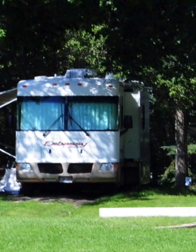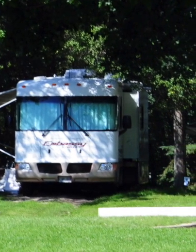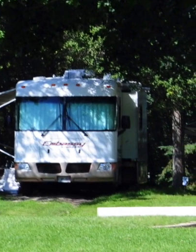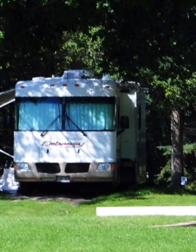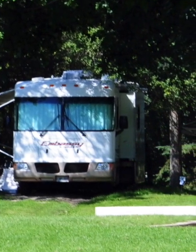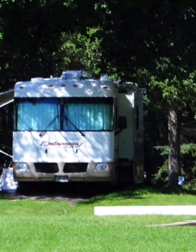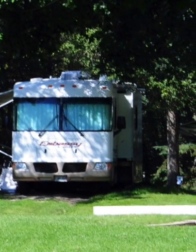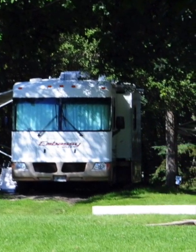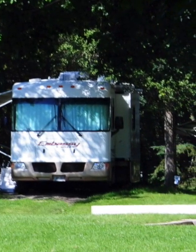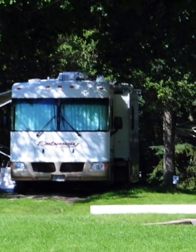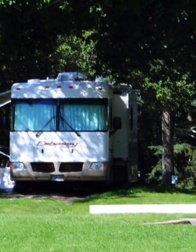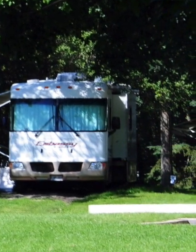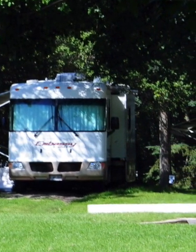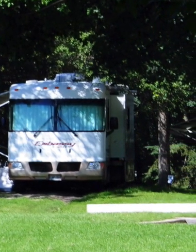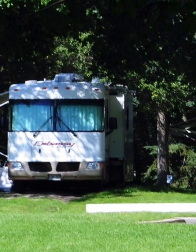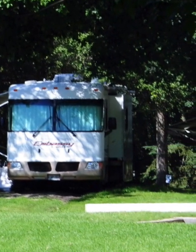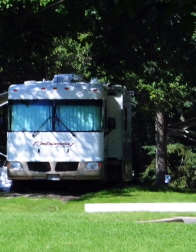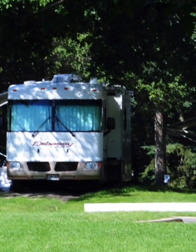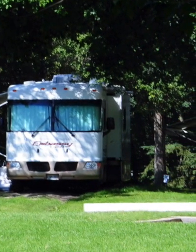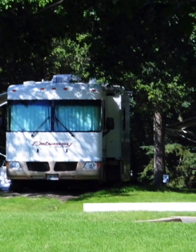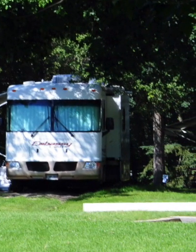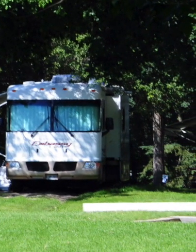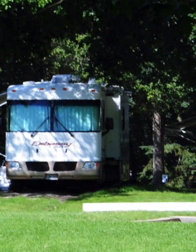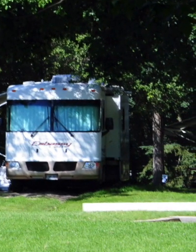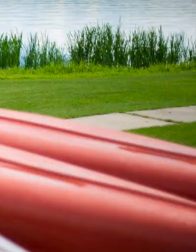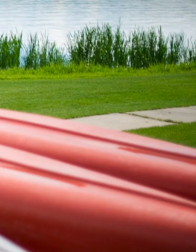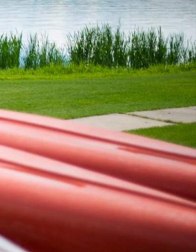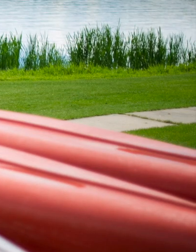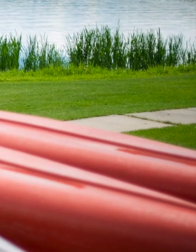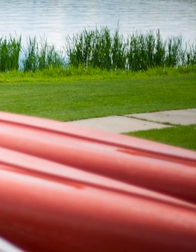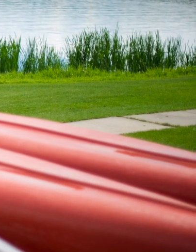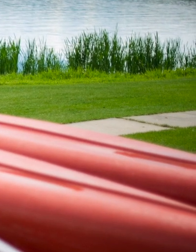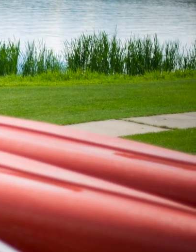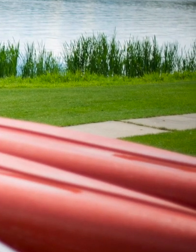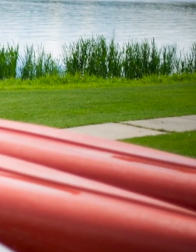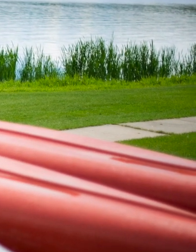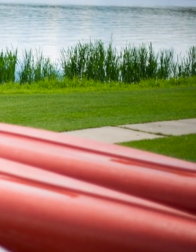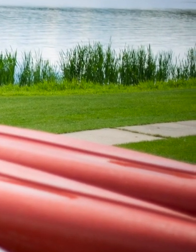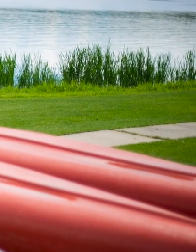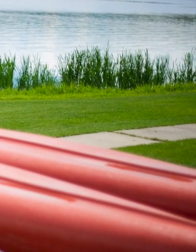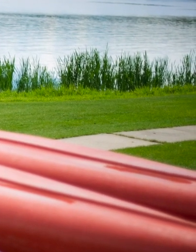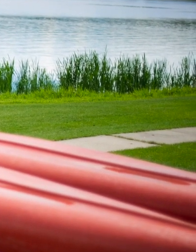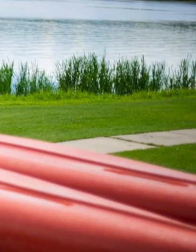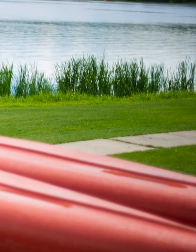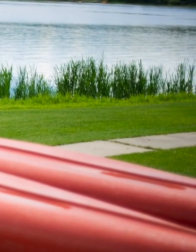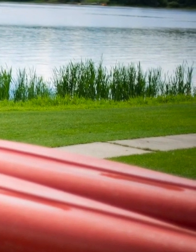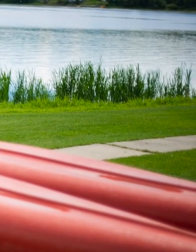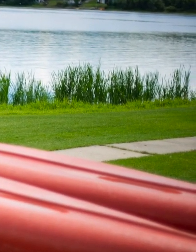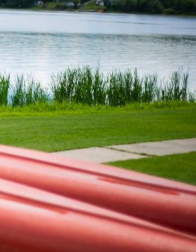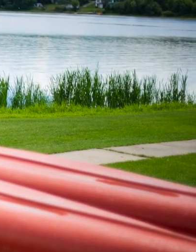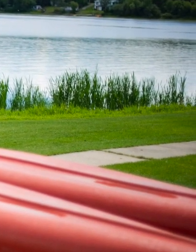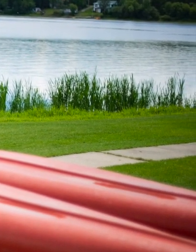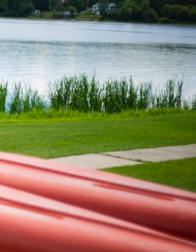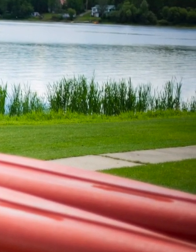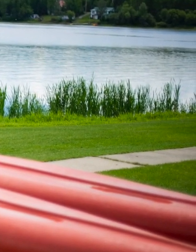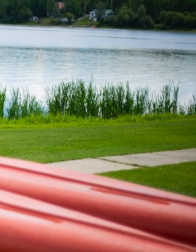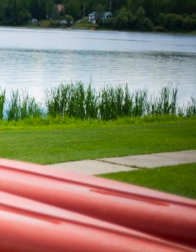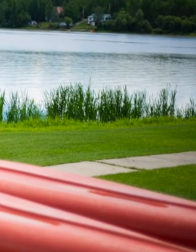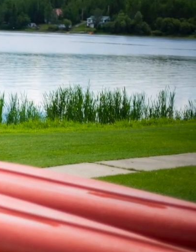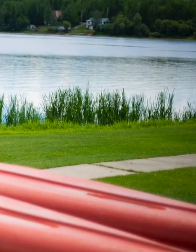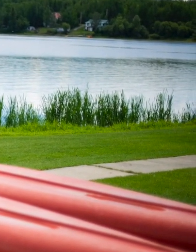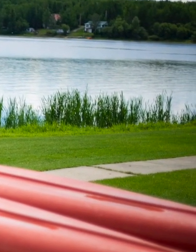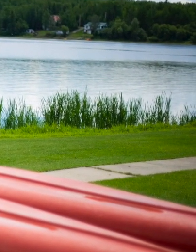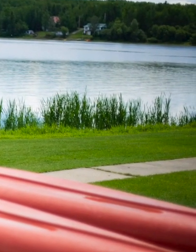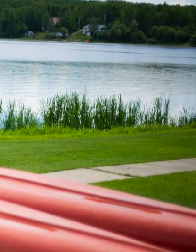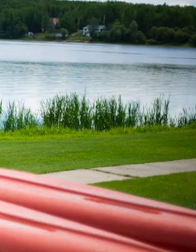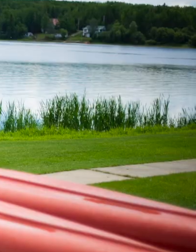This is intended to limit risk for employees and campers. For campers wishing to enjoy the outdoors this May